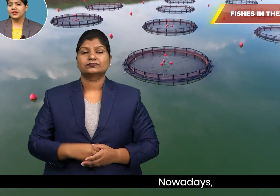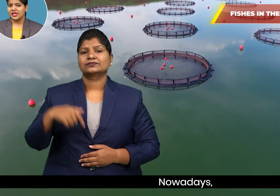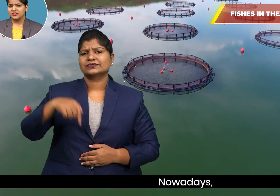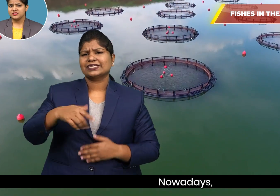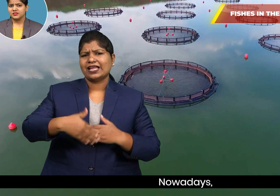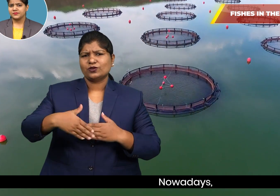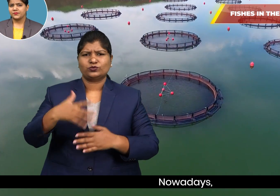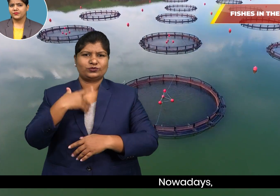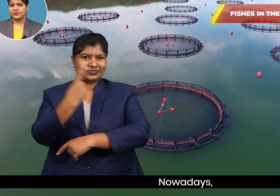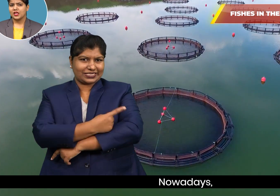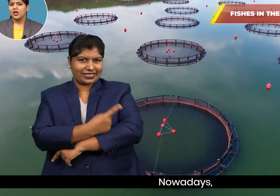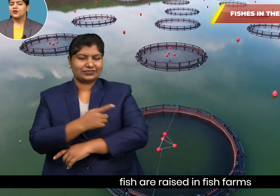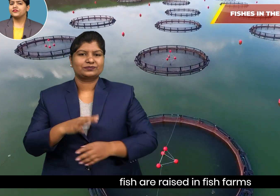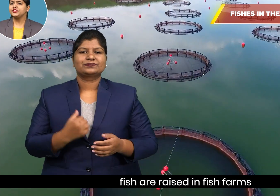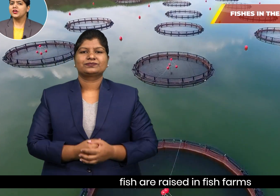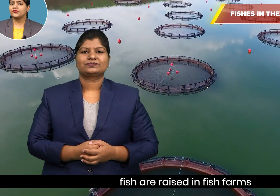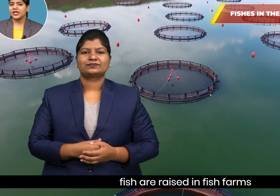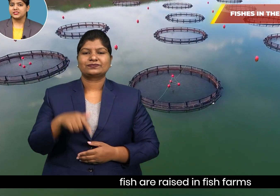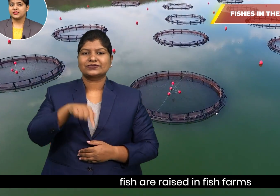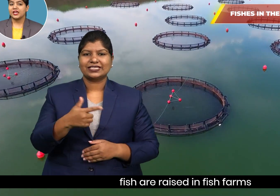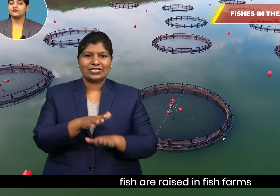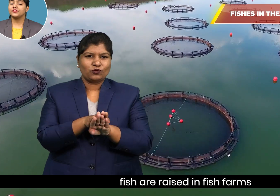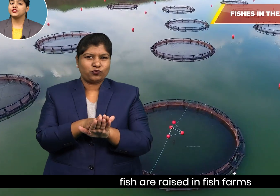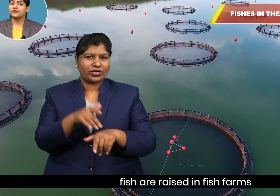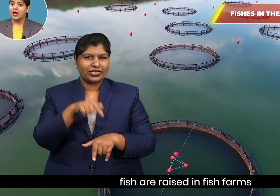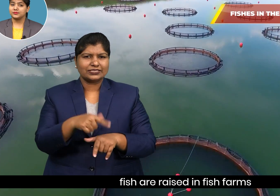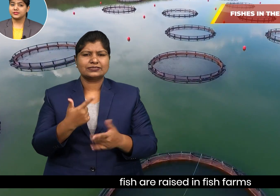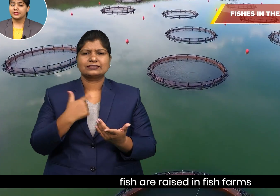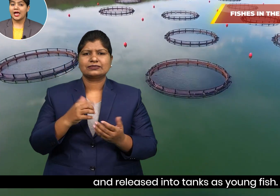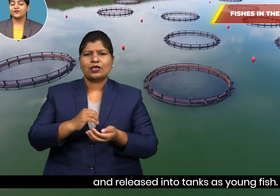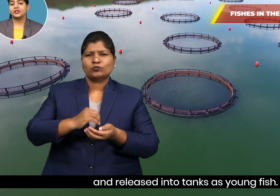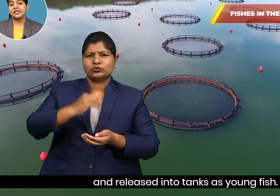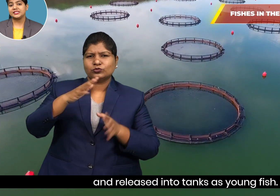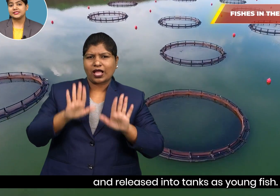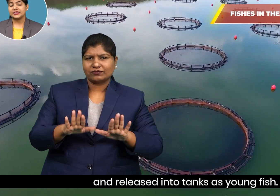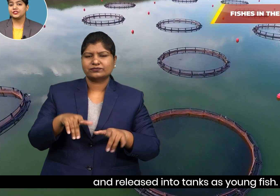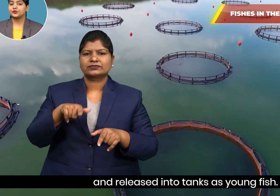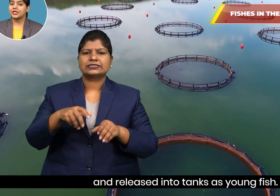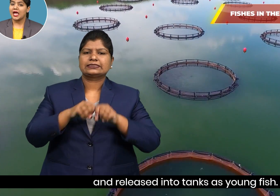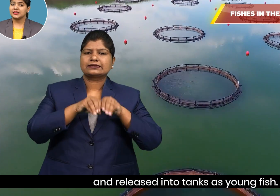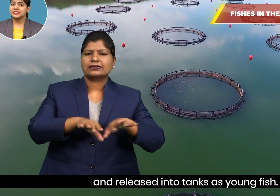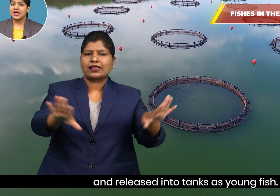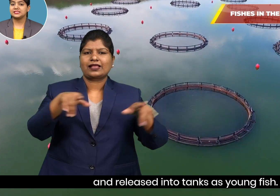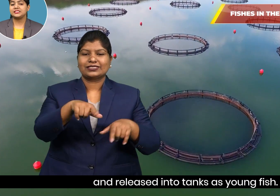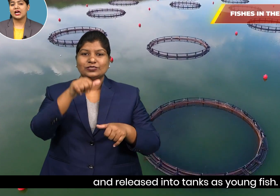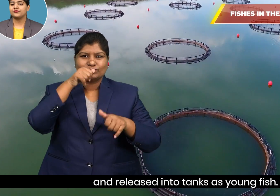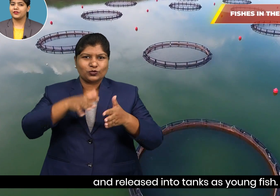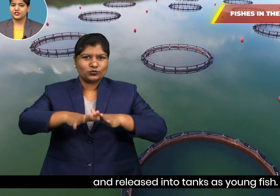Nowadays, fish are raised in fish farms and released into tanks as young fish.